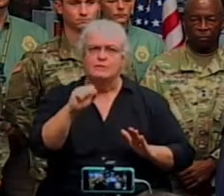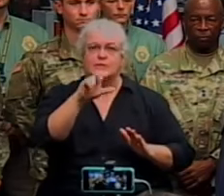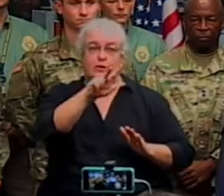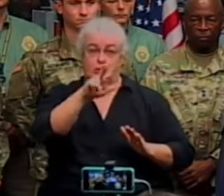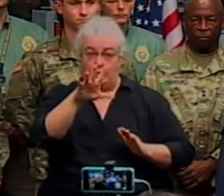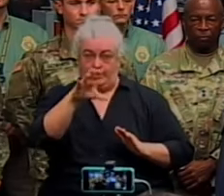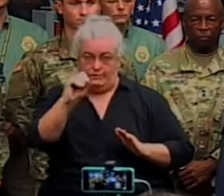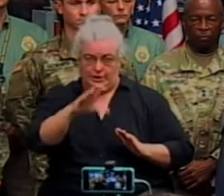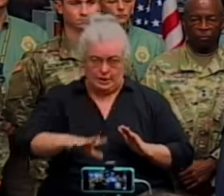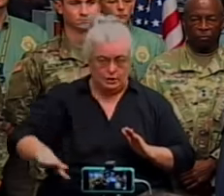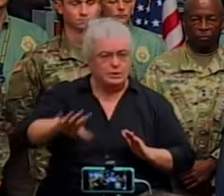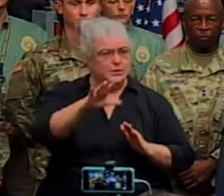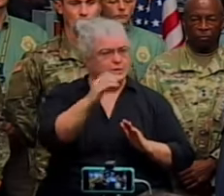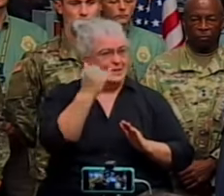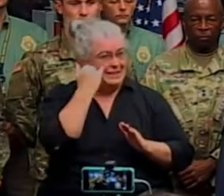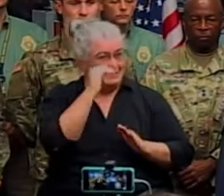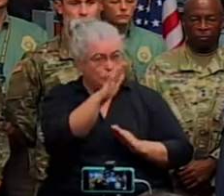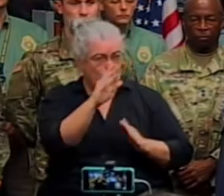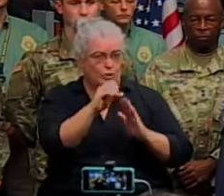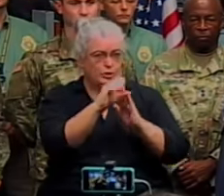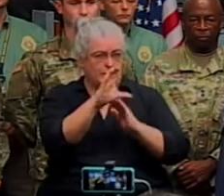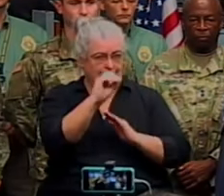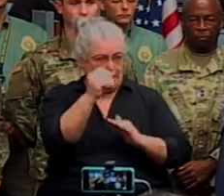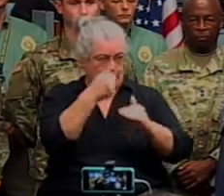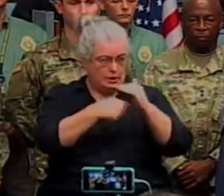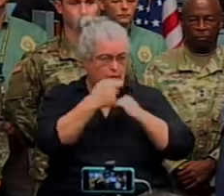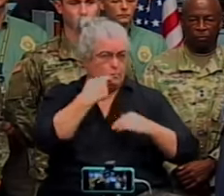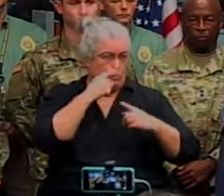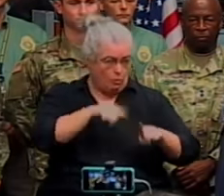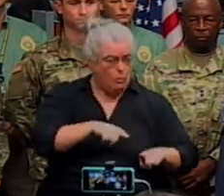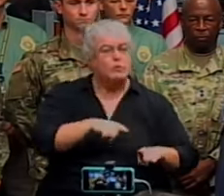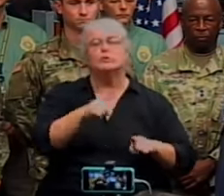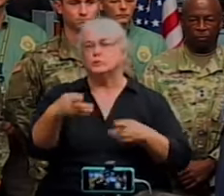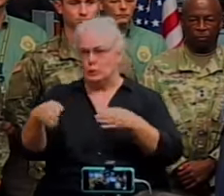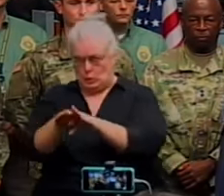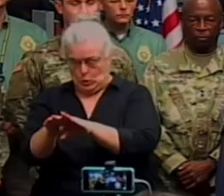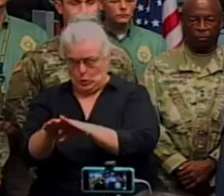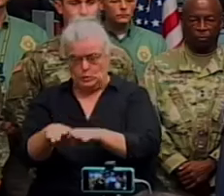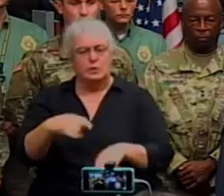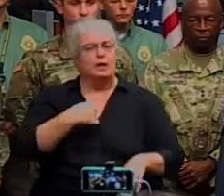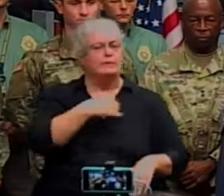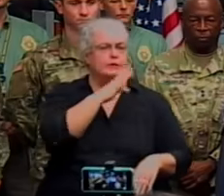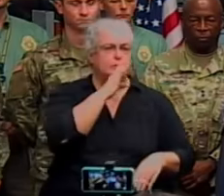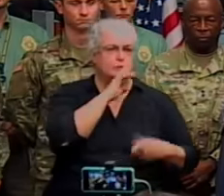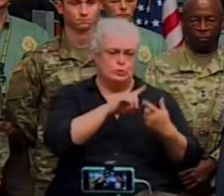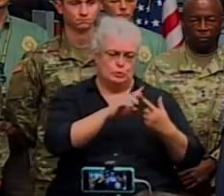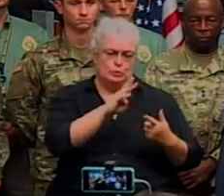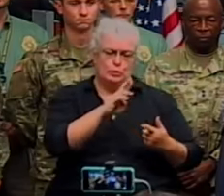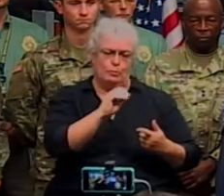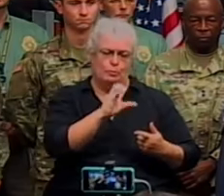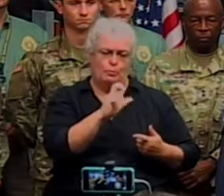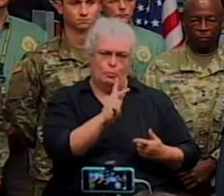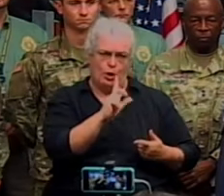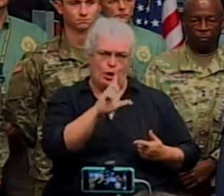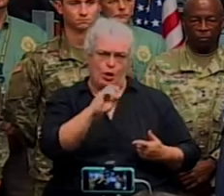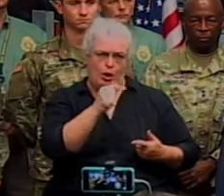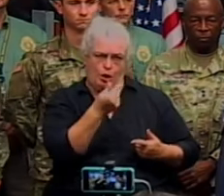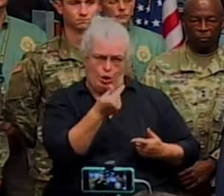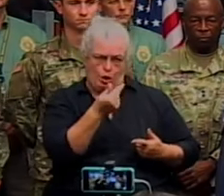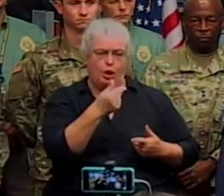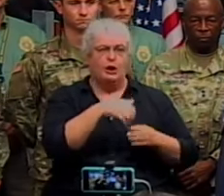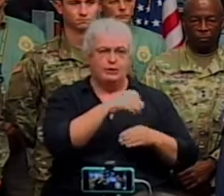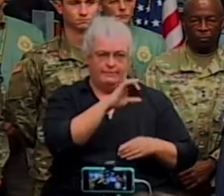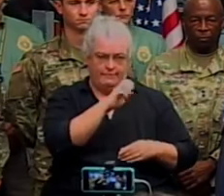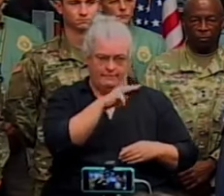our emergency order. I've spoken to FEMA Administrator Brock Long several times and team from FEMA is here in the State